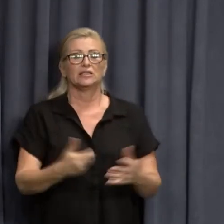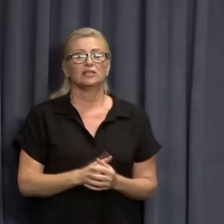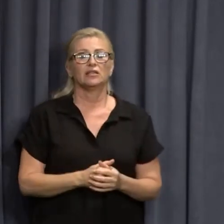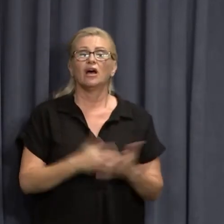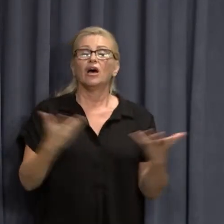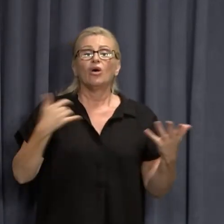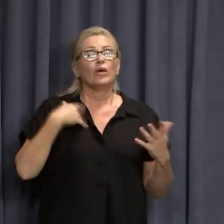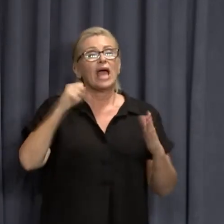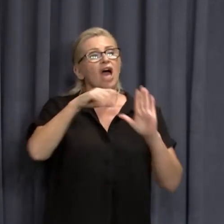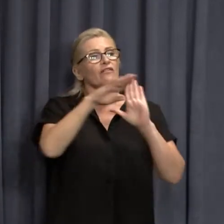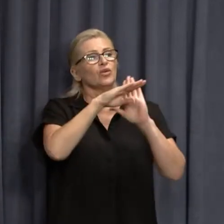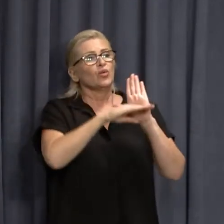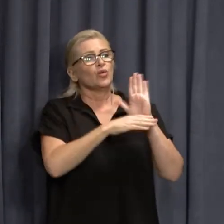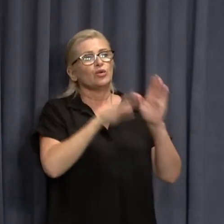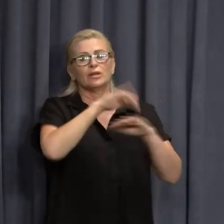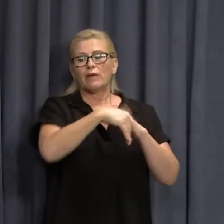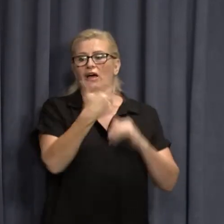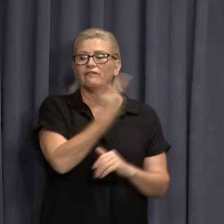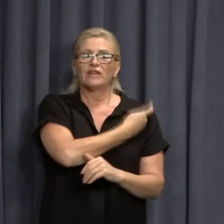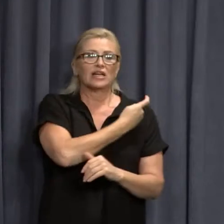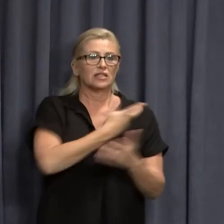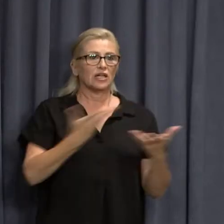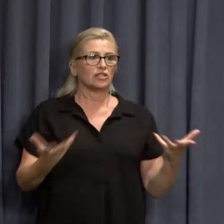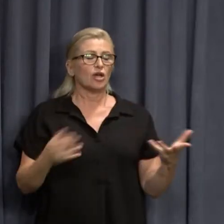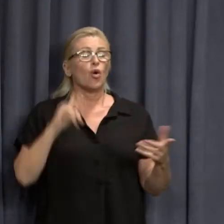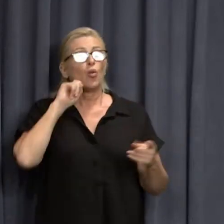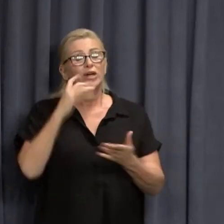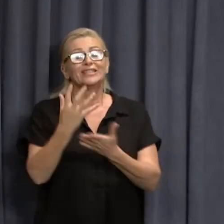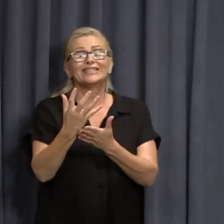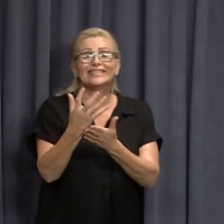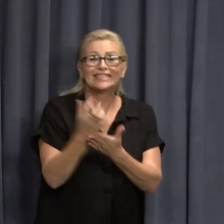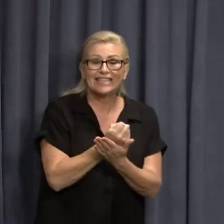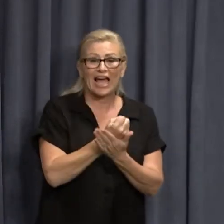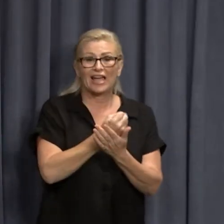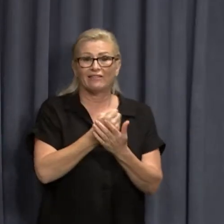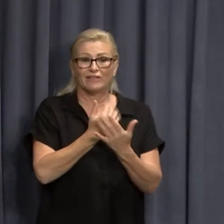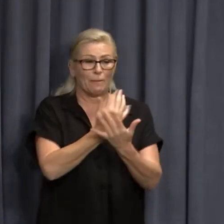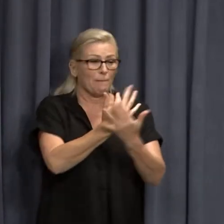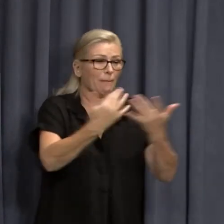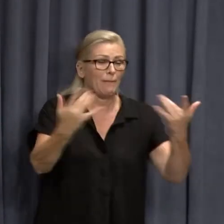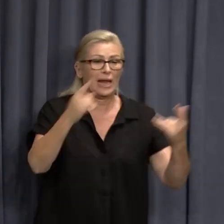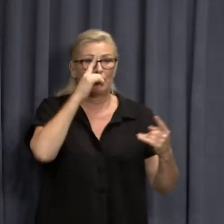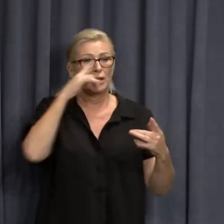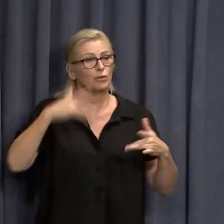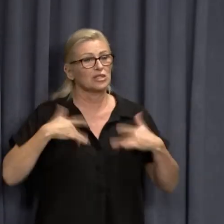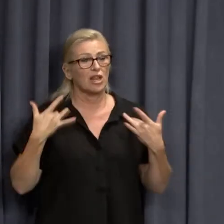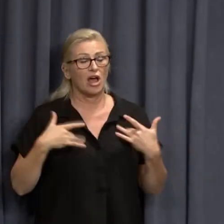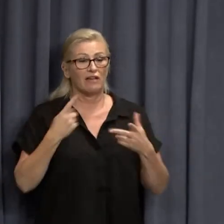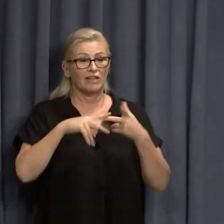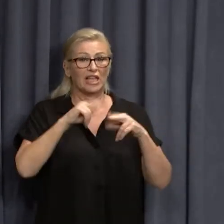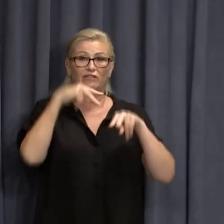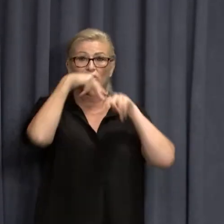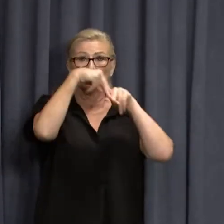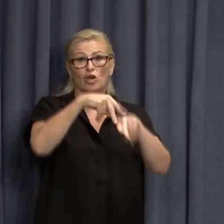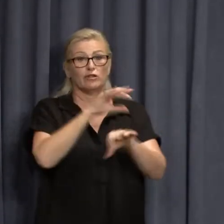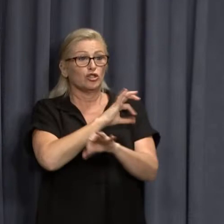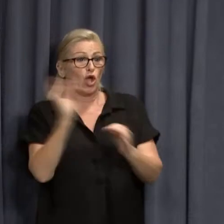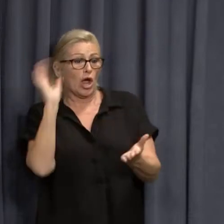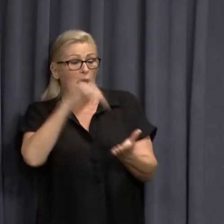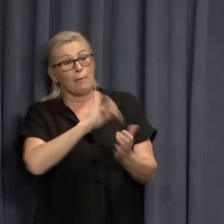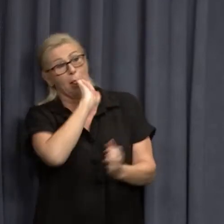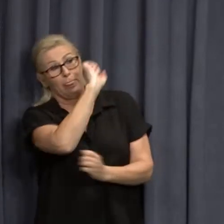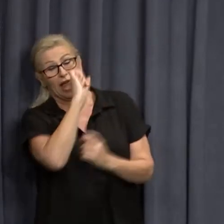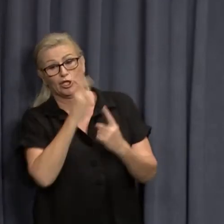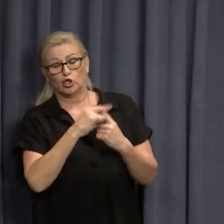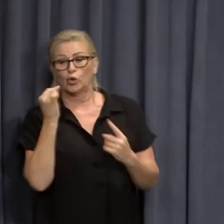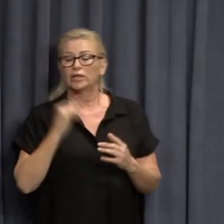we've got rules about vaccination and it's going to save countless thousands of lives. And if some surfers don't arrive, that's their choice. Some businesses